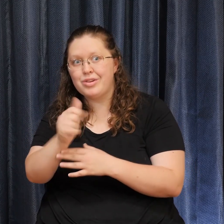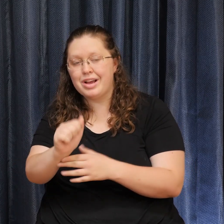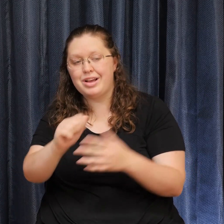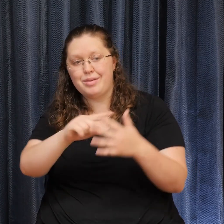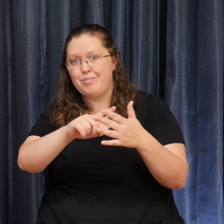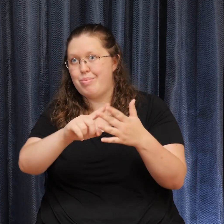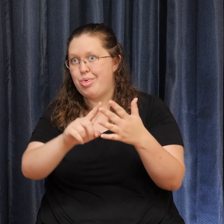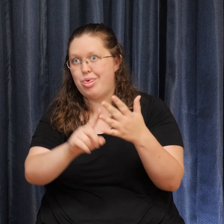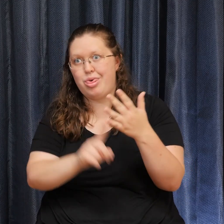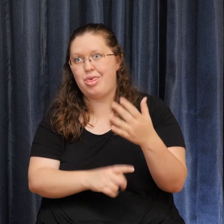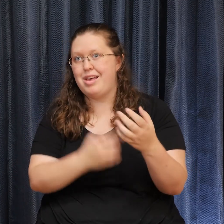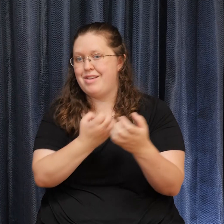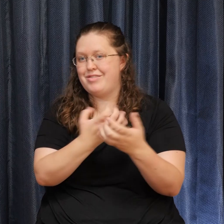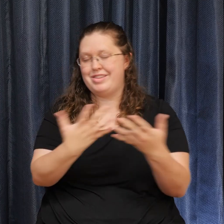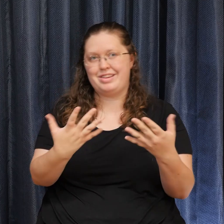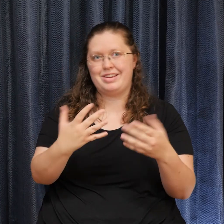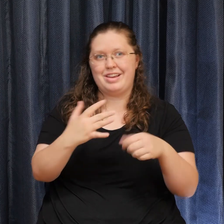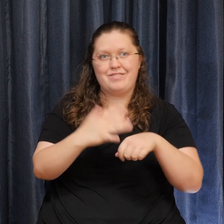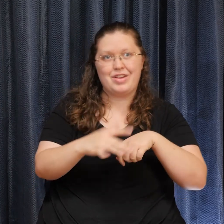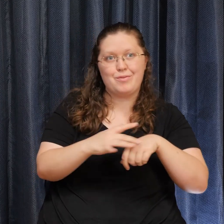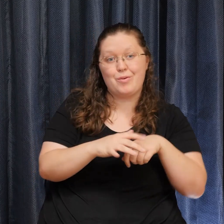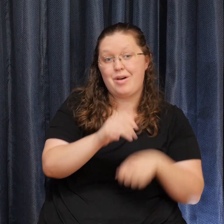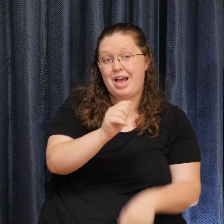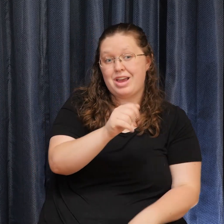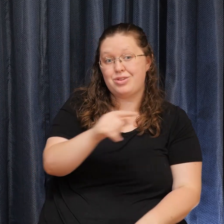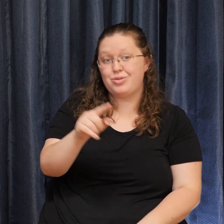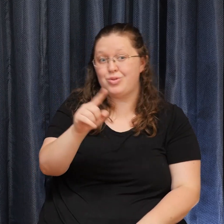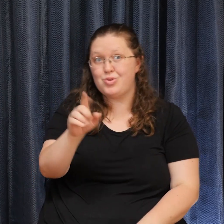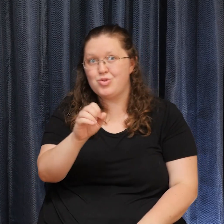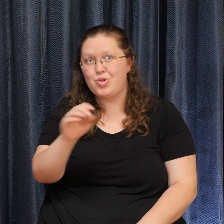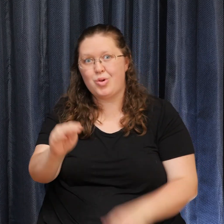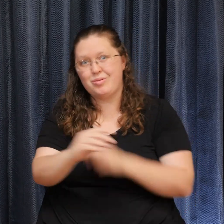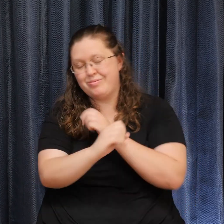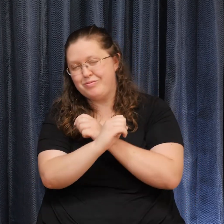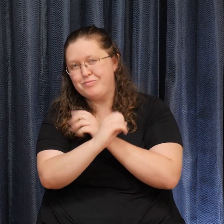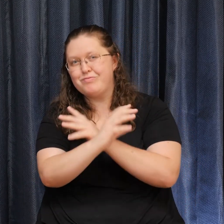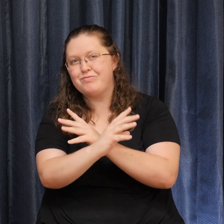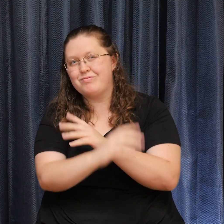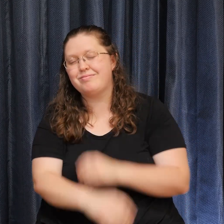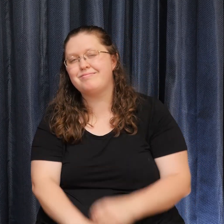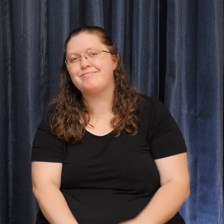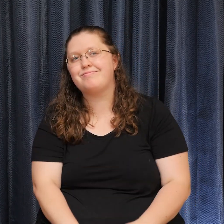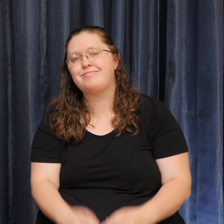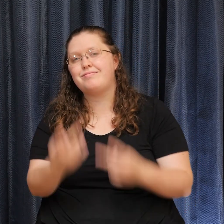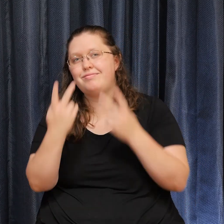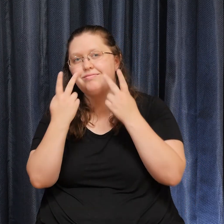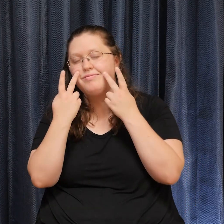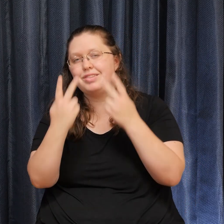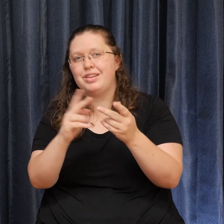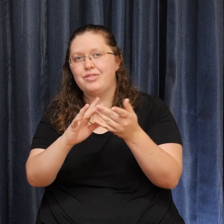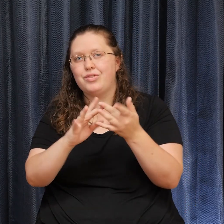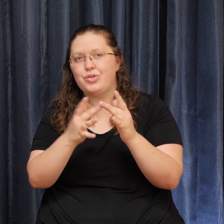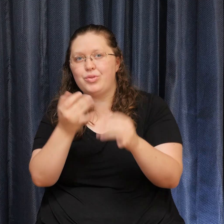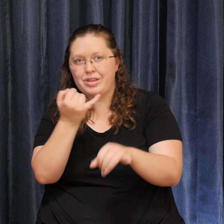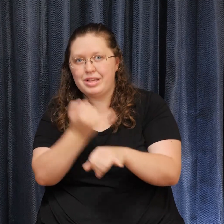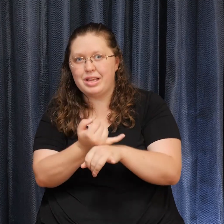from A to Zoom. Visit the virtual campus page for all of the opportunities to connect.